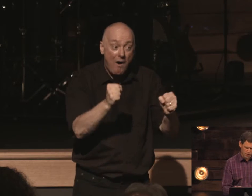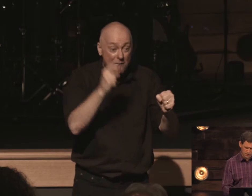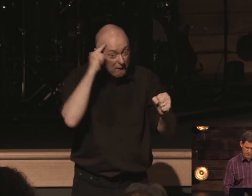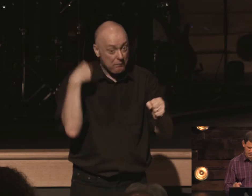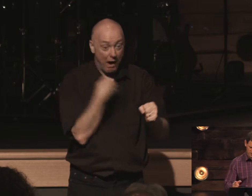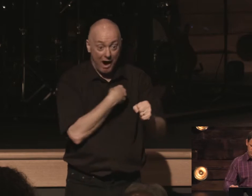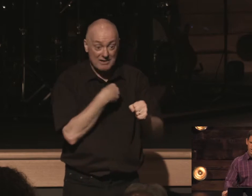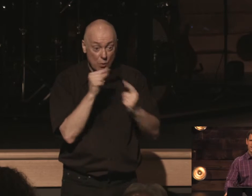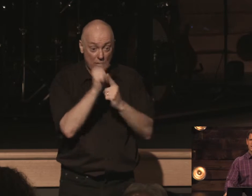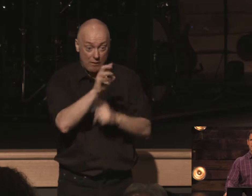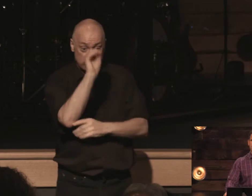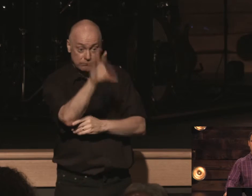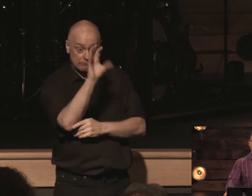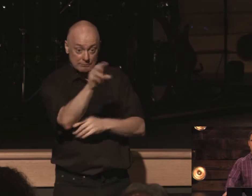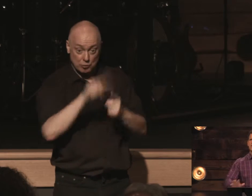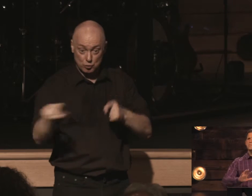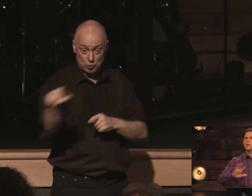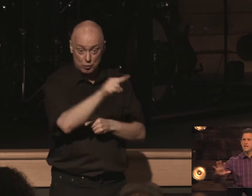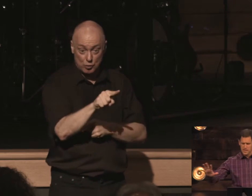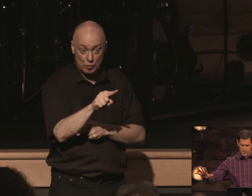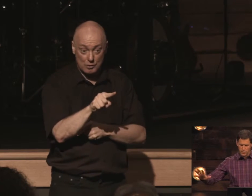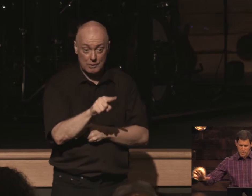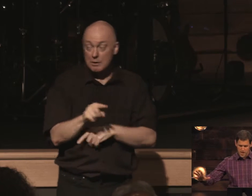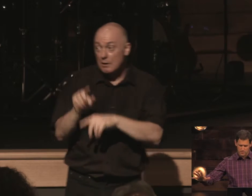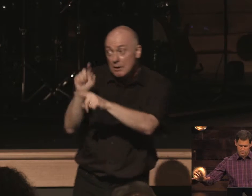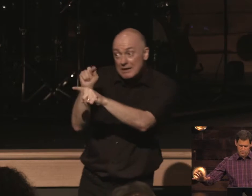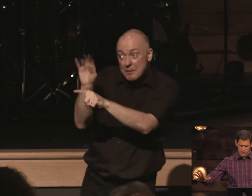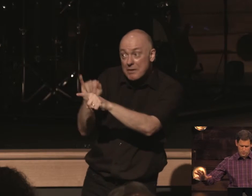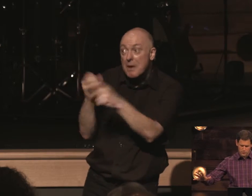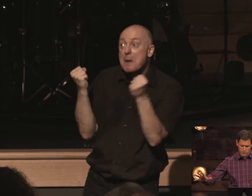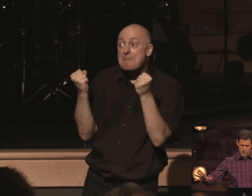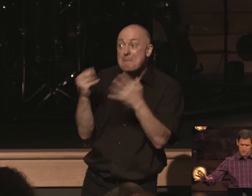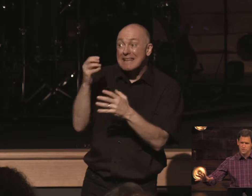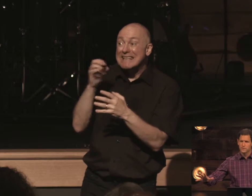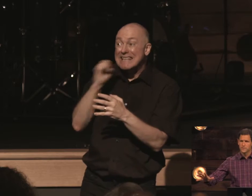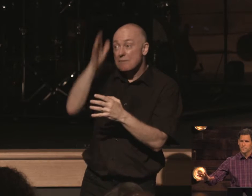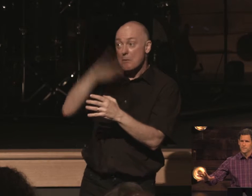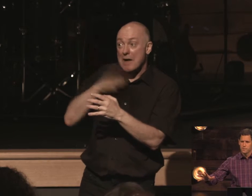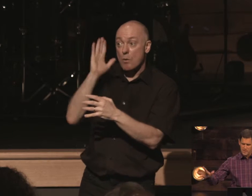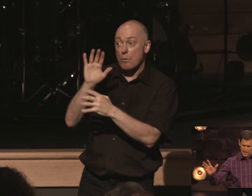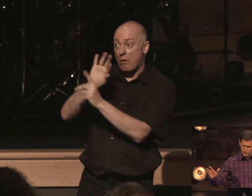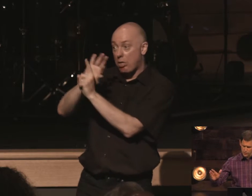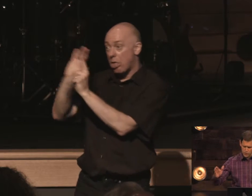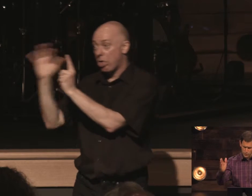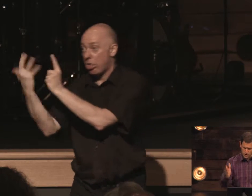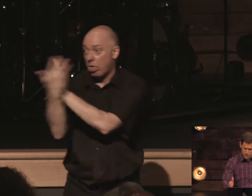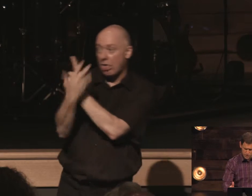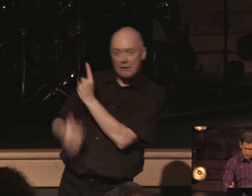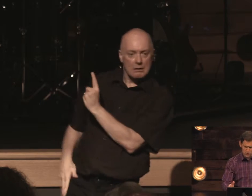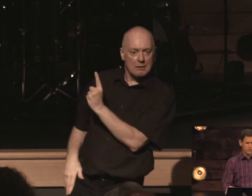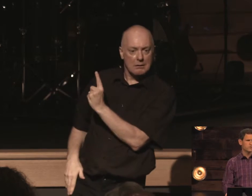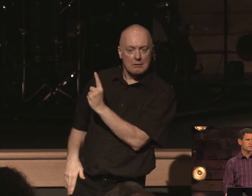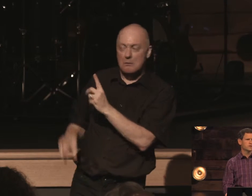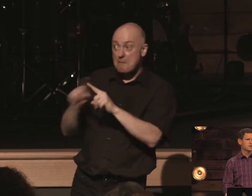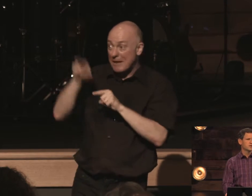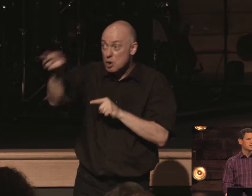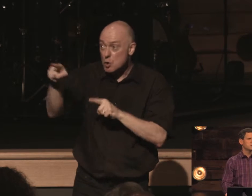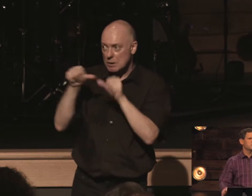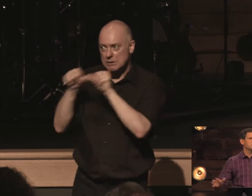context as well timothy many evil men will surround you but as for you you continue in the truth timothy